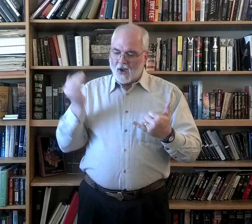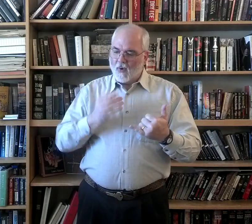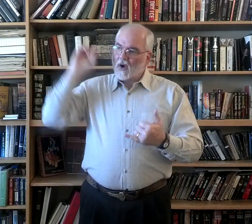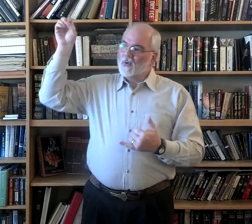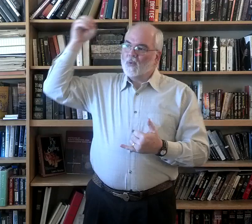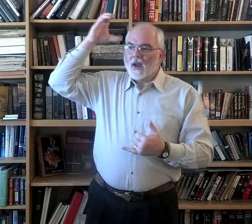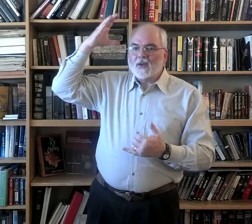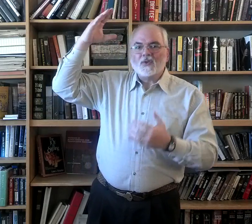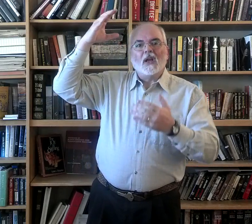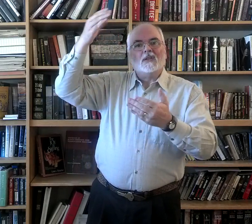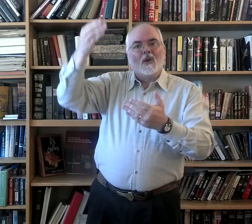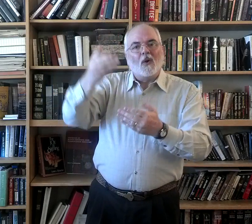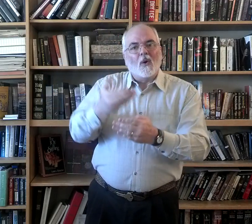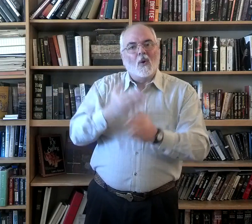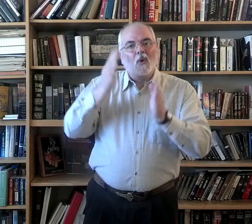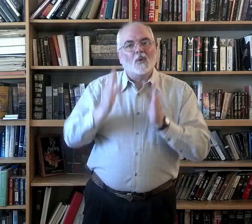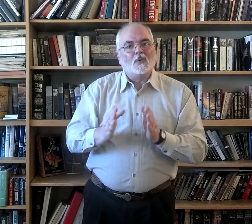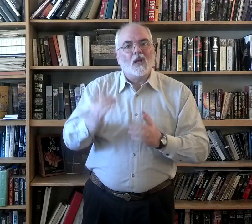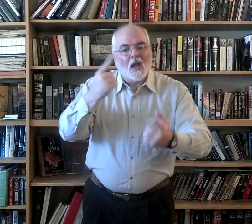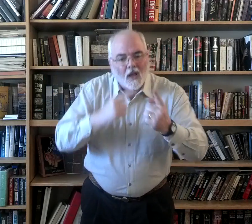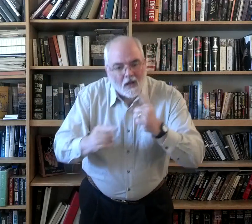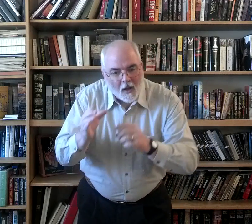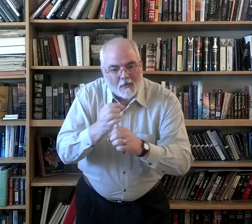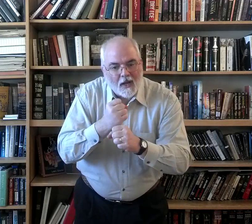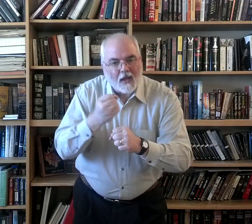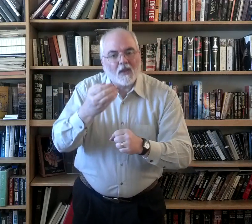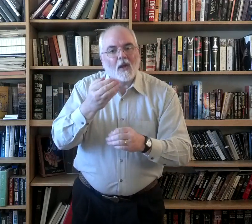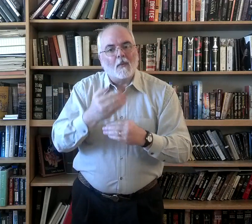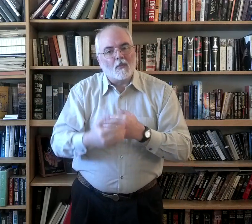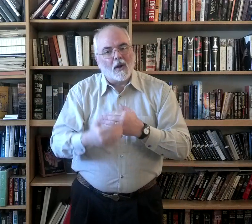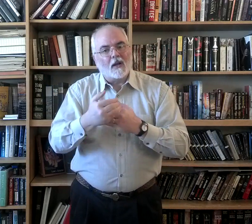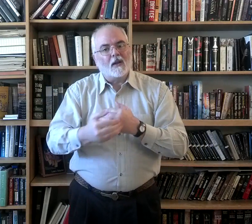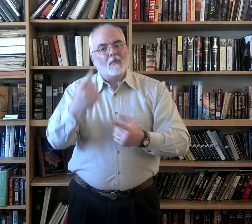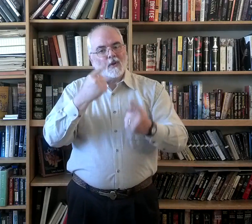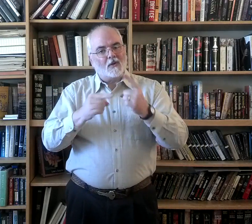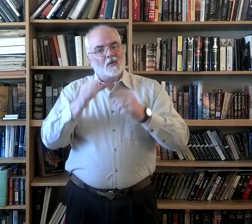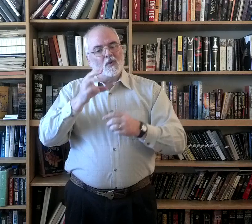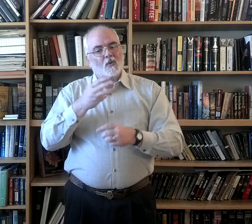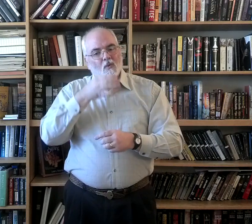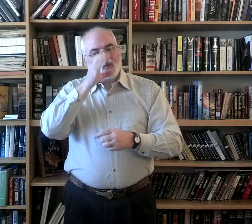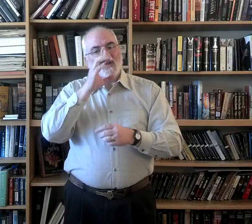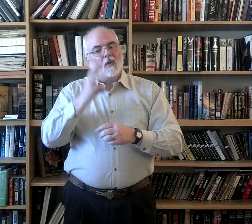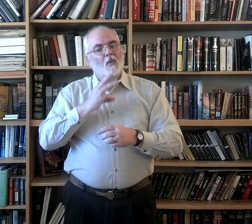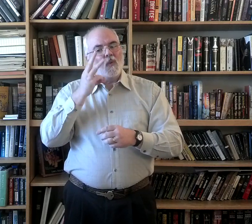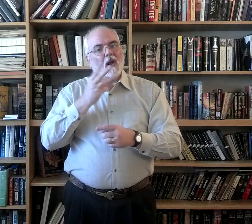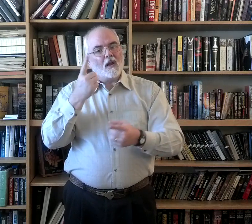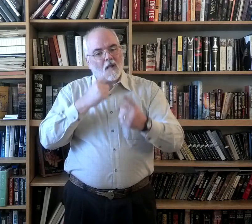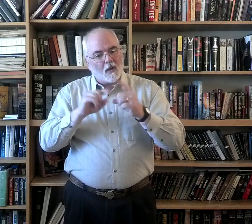our gracious host. Come take the bread, come drink the wine, come share the